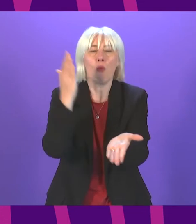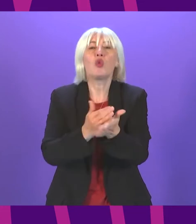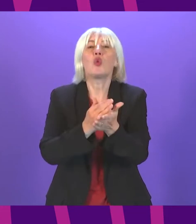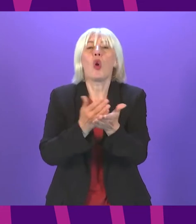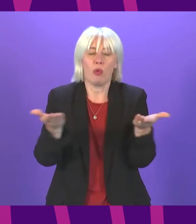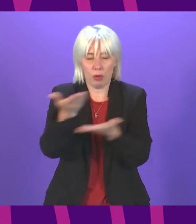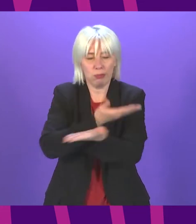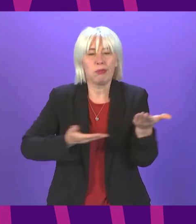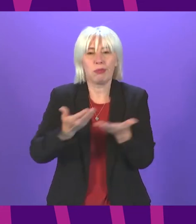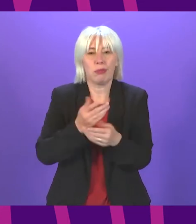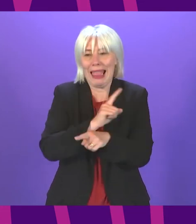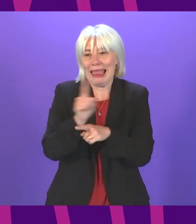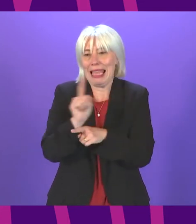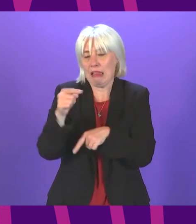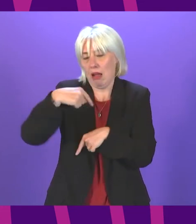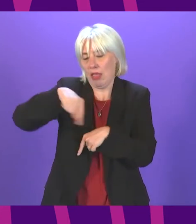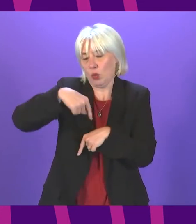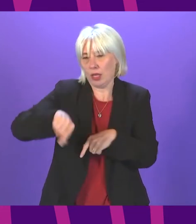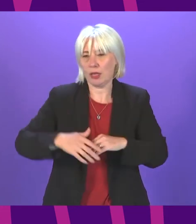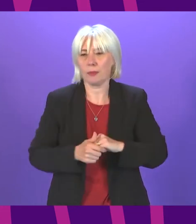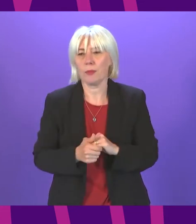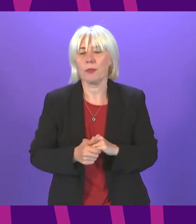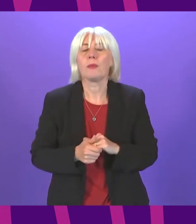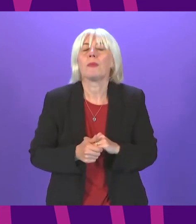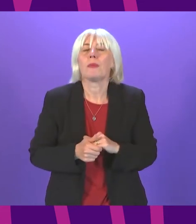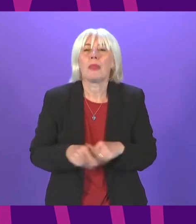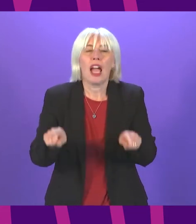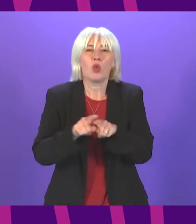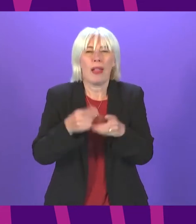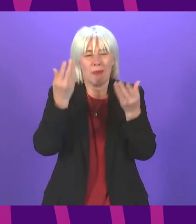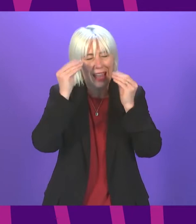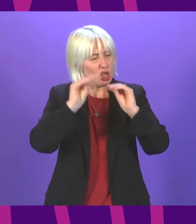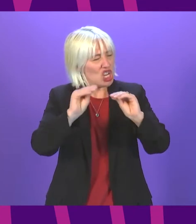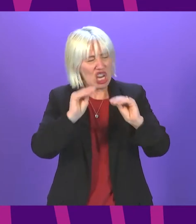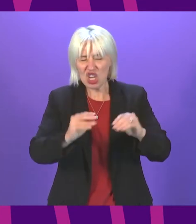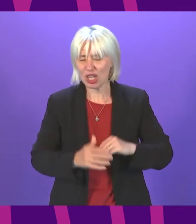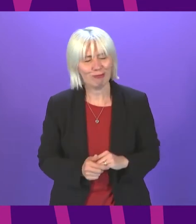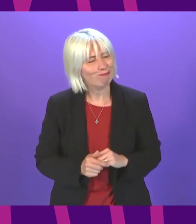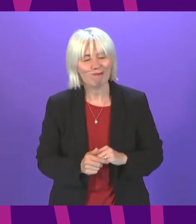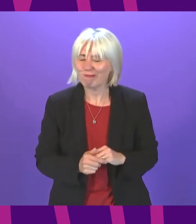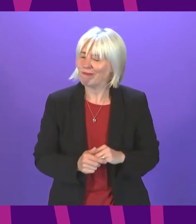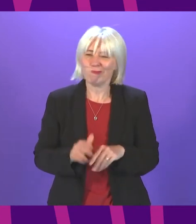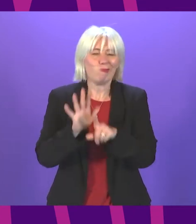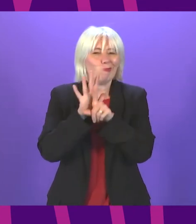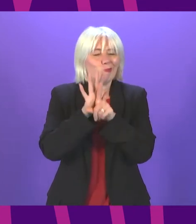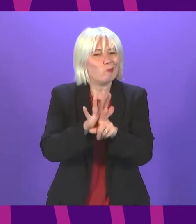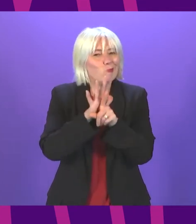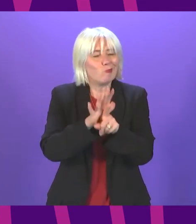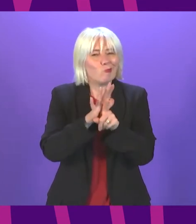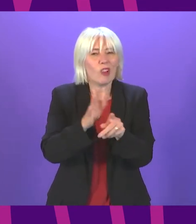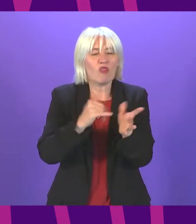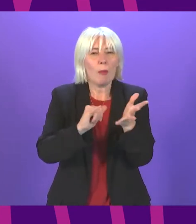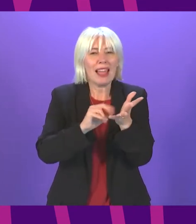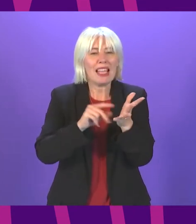later on this week. We also have heard on education, a continued push by the SNP